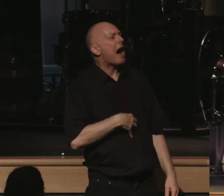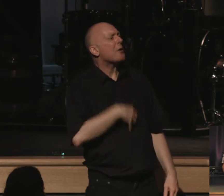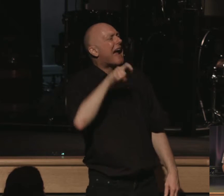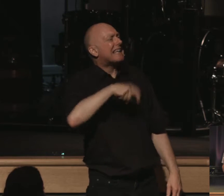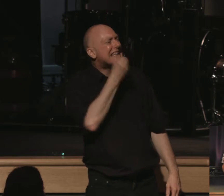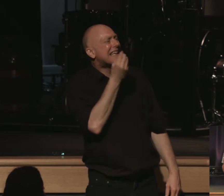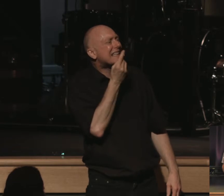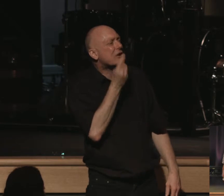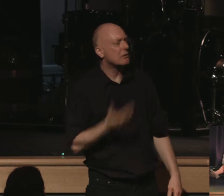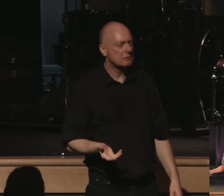eat dinner.